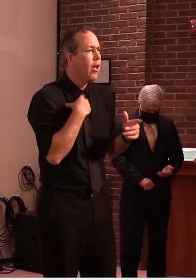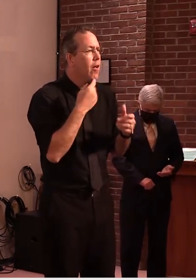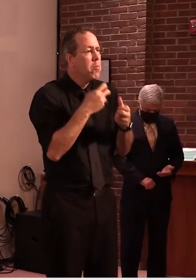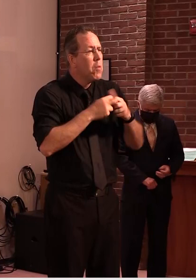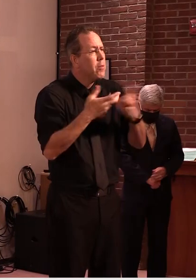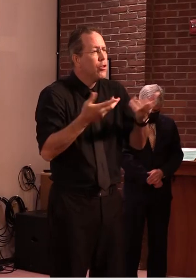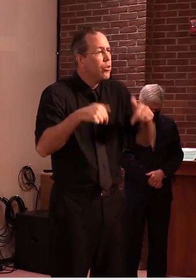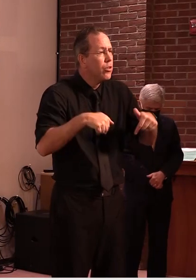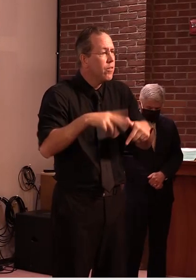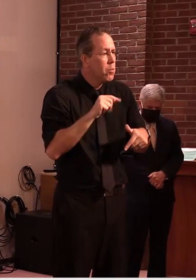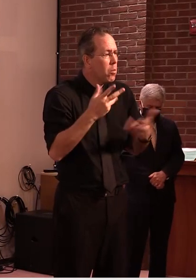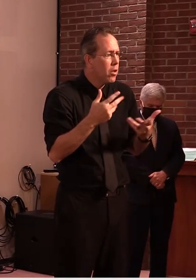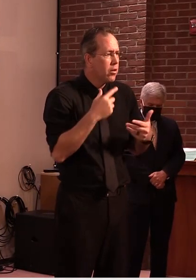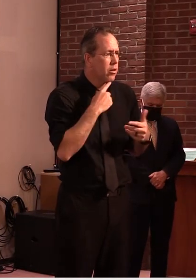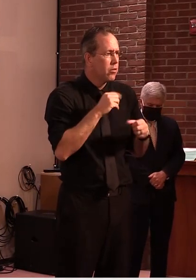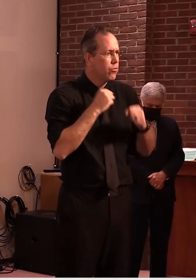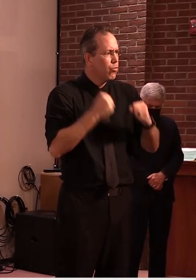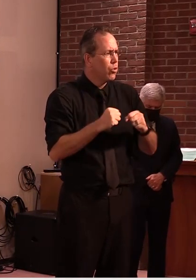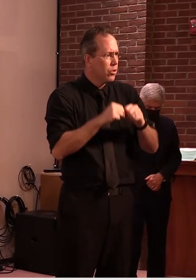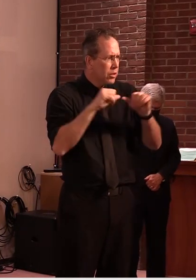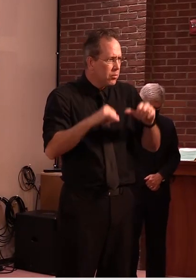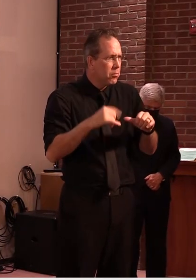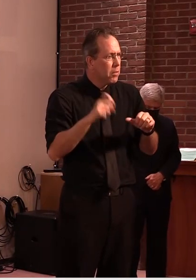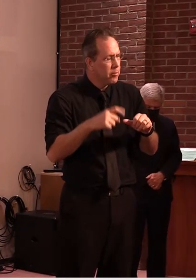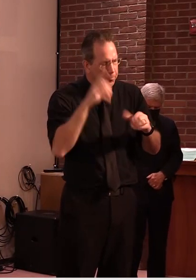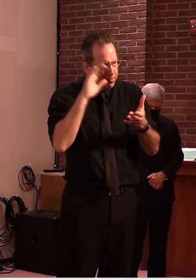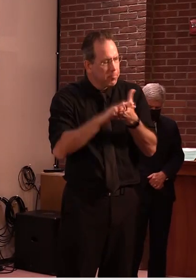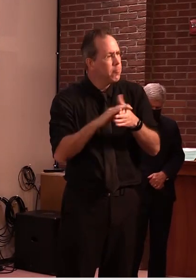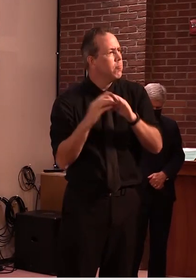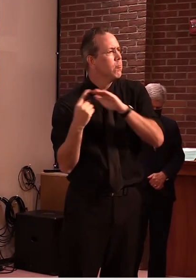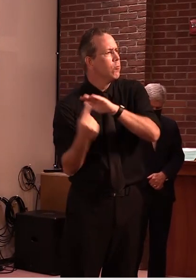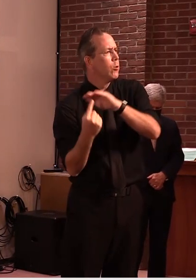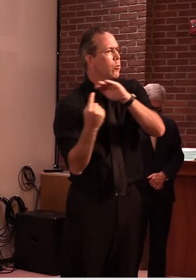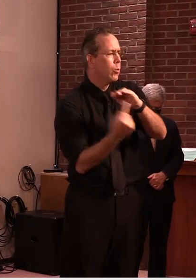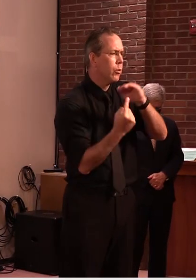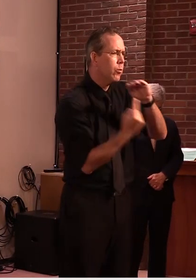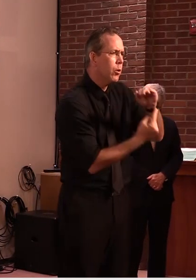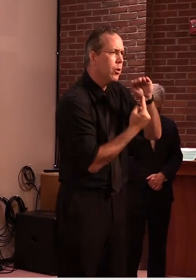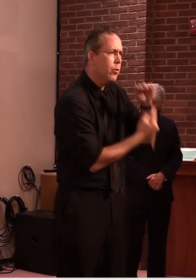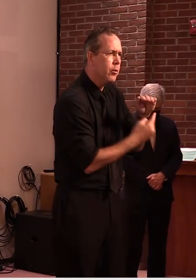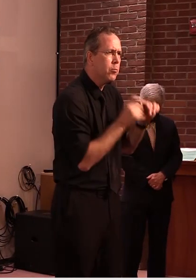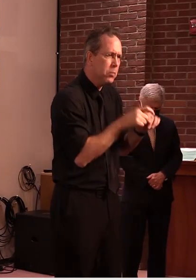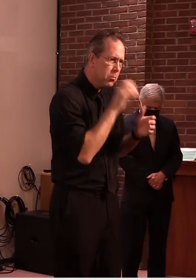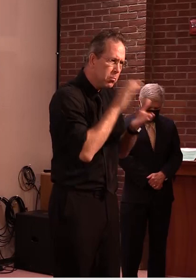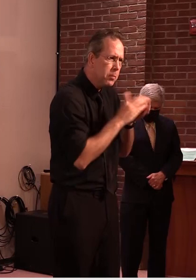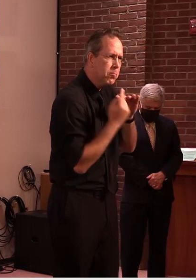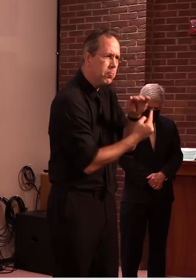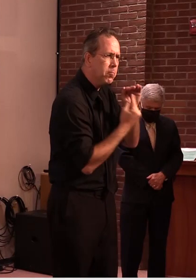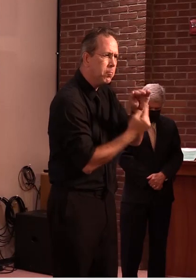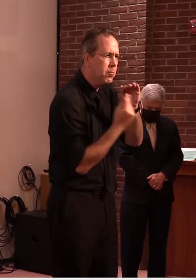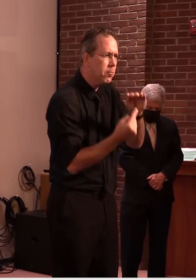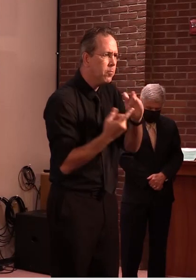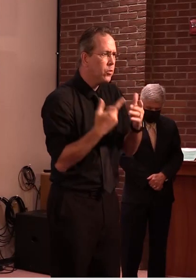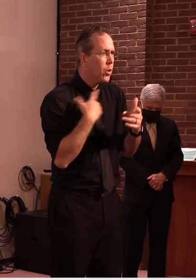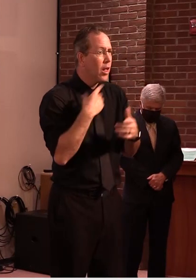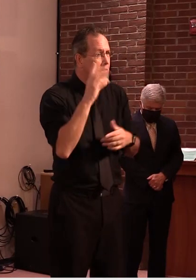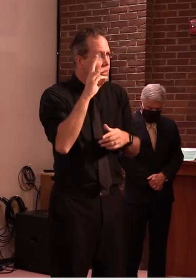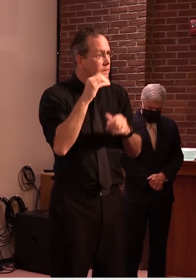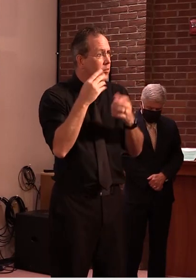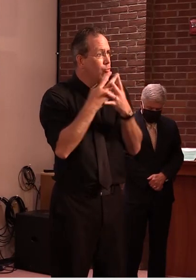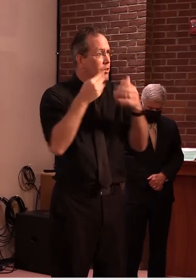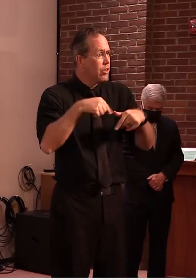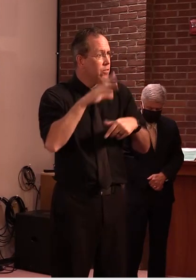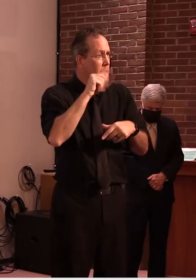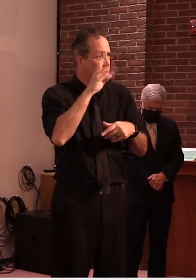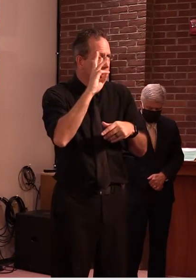system set up we have quarantine units in each facility and then we have medical isolation if we get a